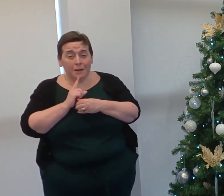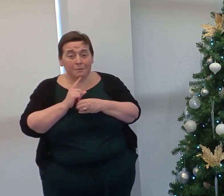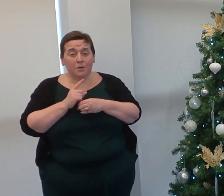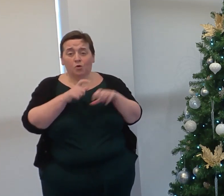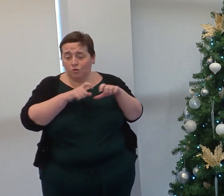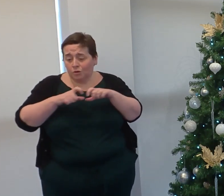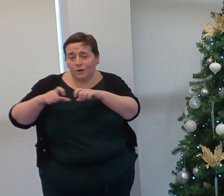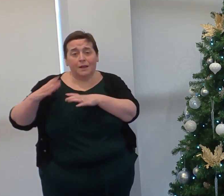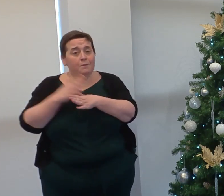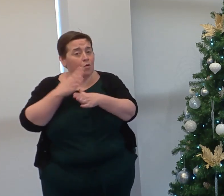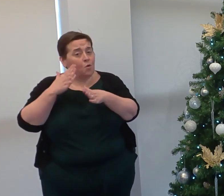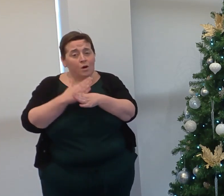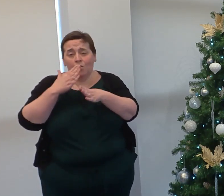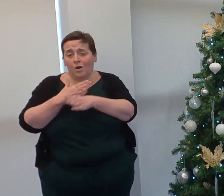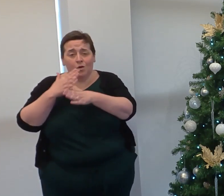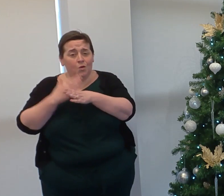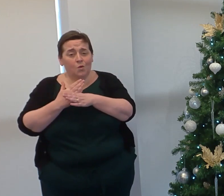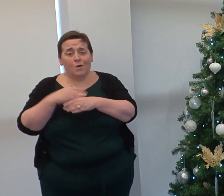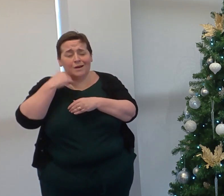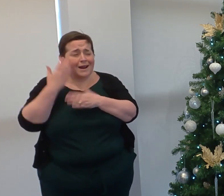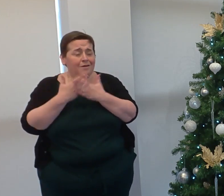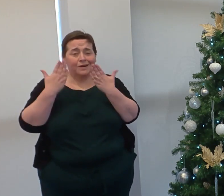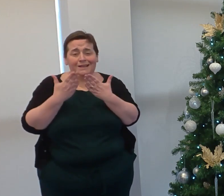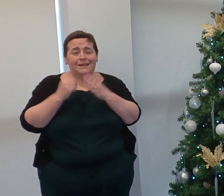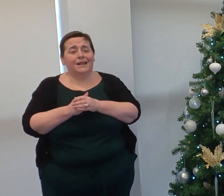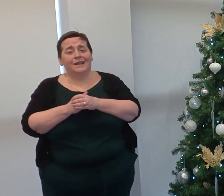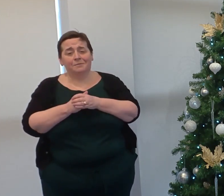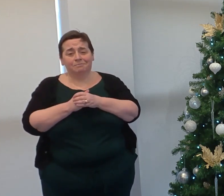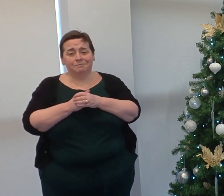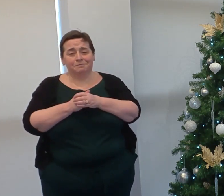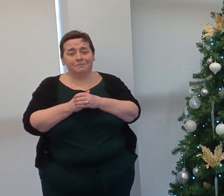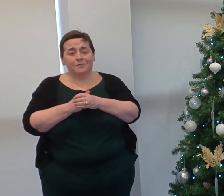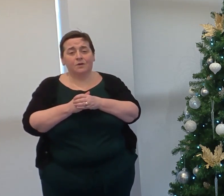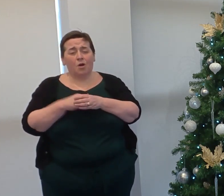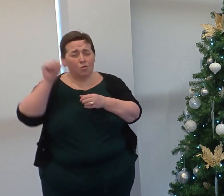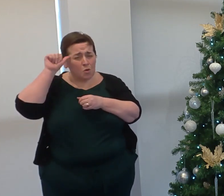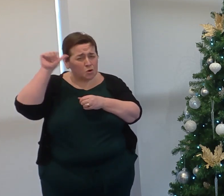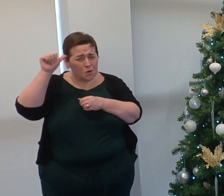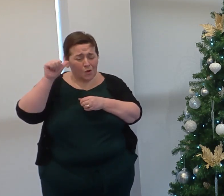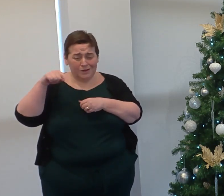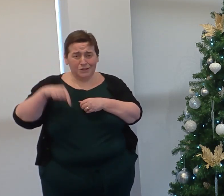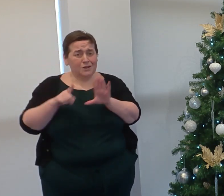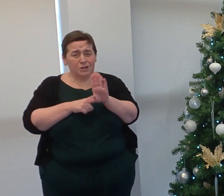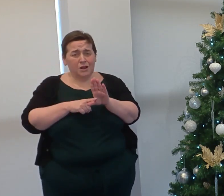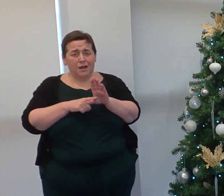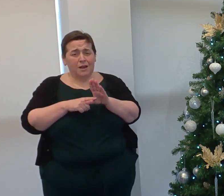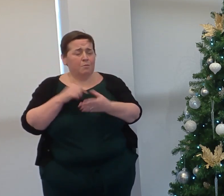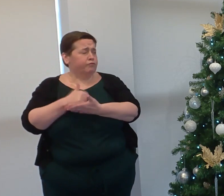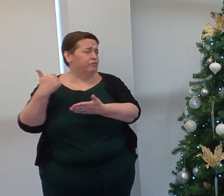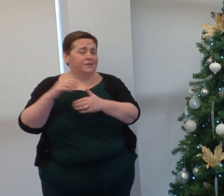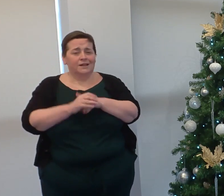building and campus ticking to contribute to a compliant working environment. Their knowledge has been critical this year.